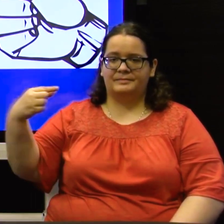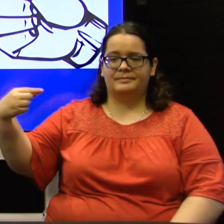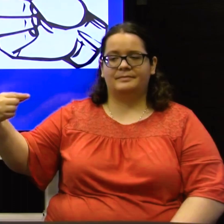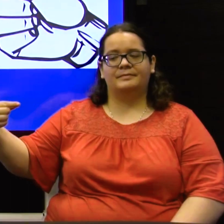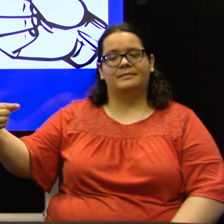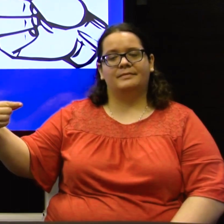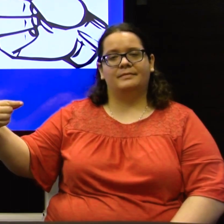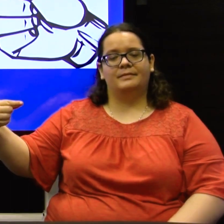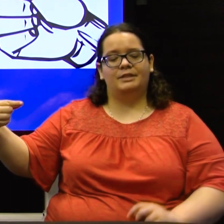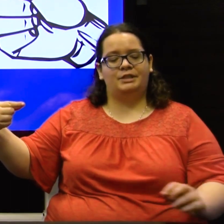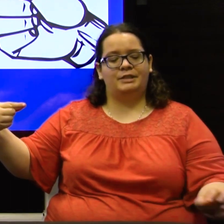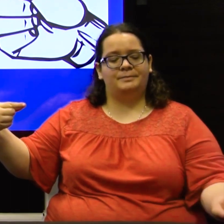Cat. G.